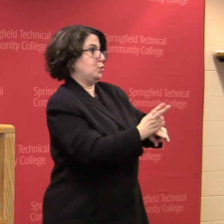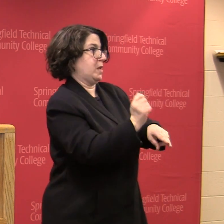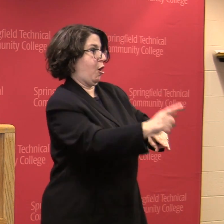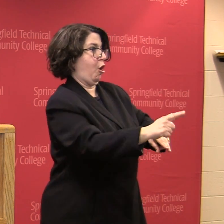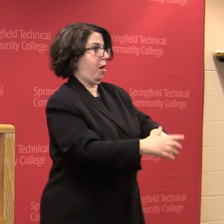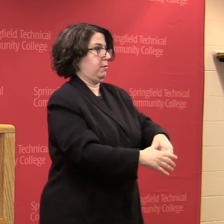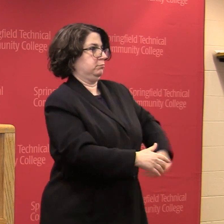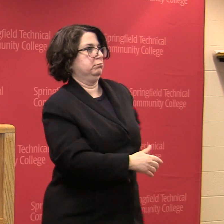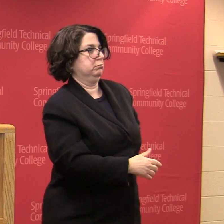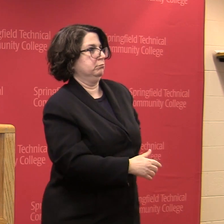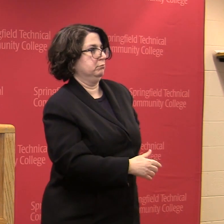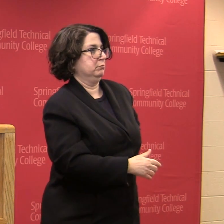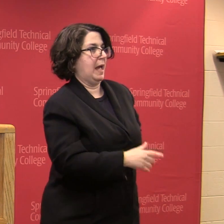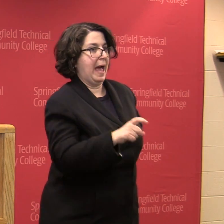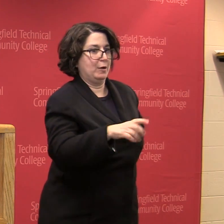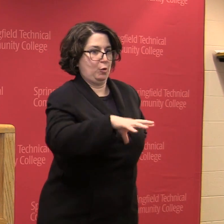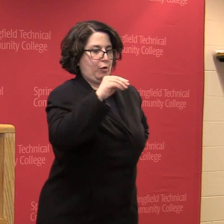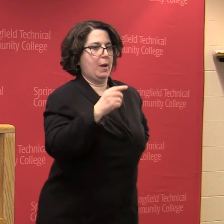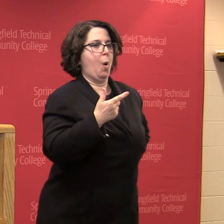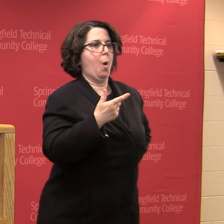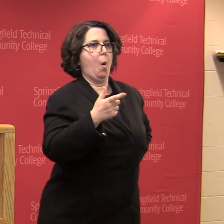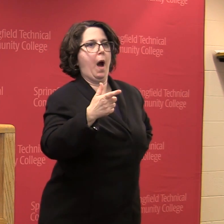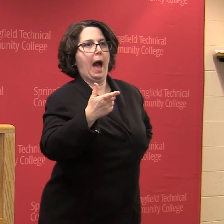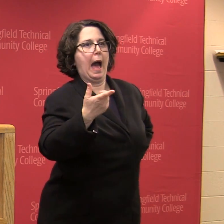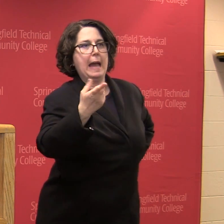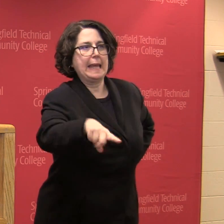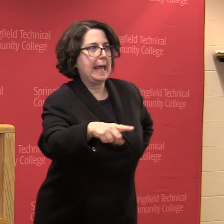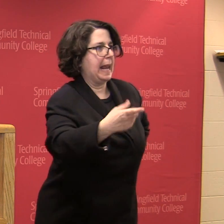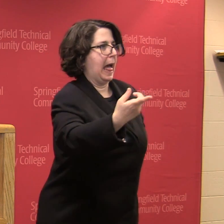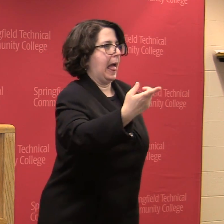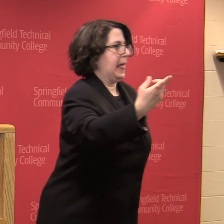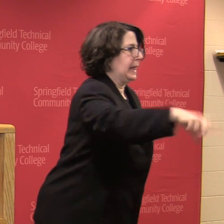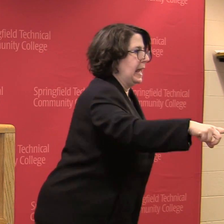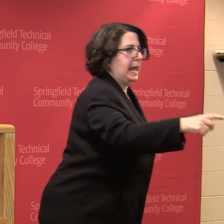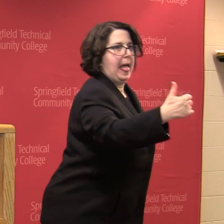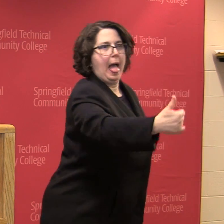I had to learn to say, I can't do this. Somebody please help me.